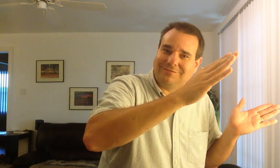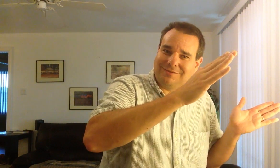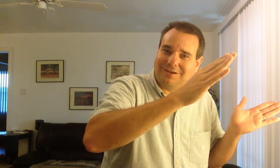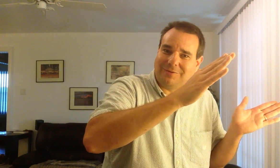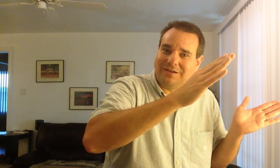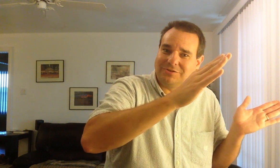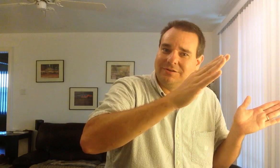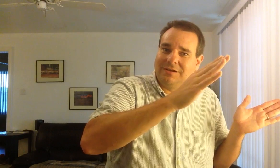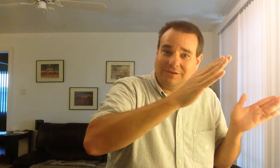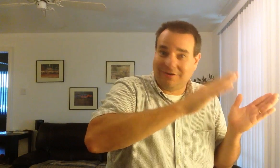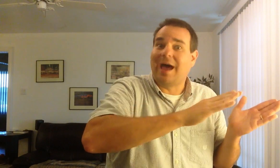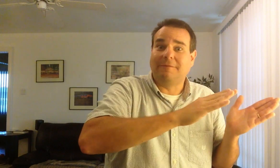range. You're not.